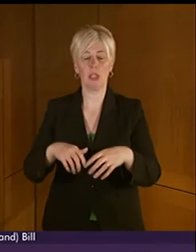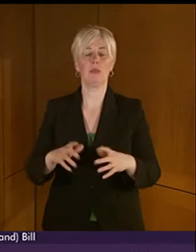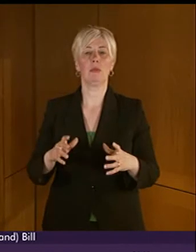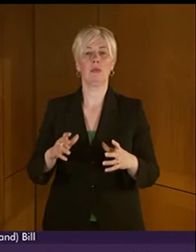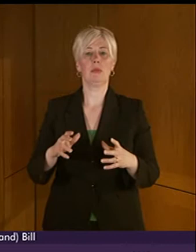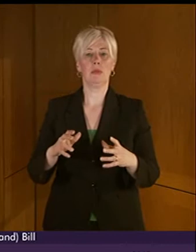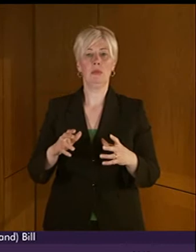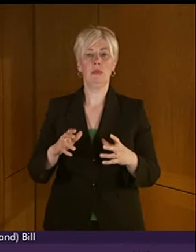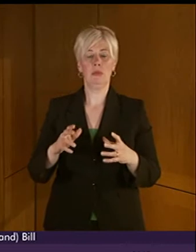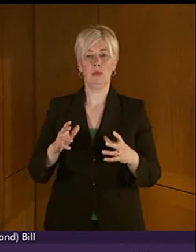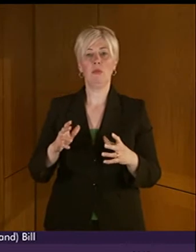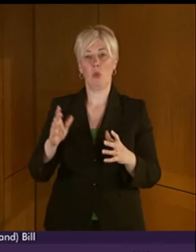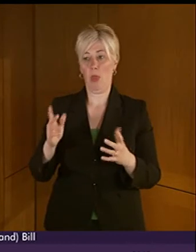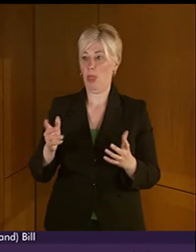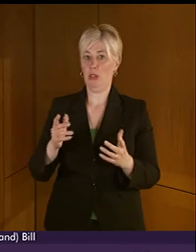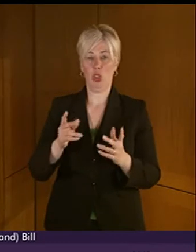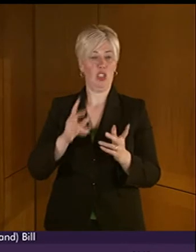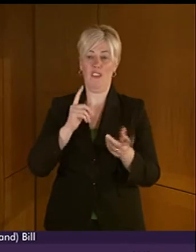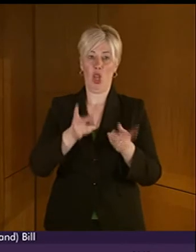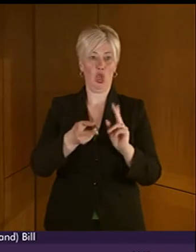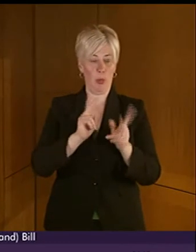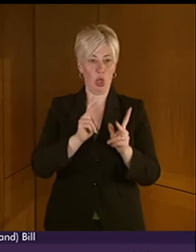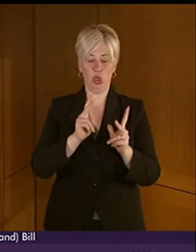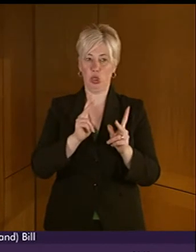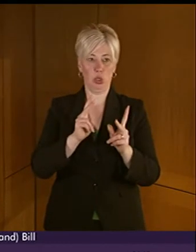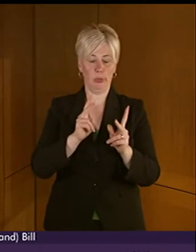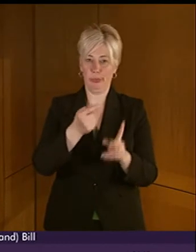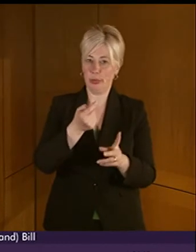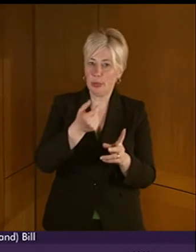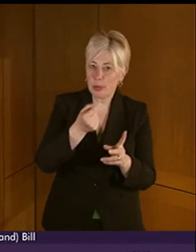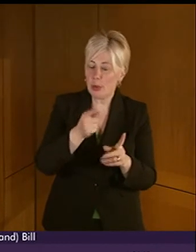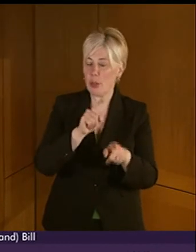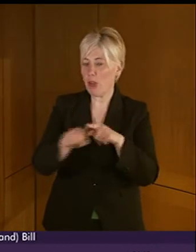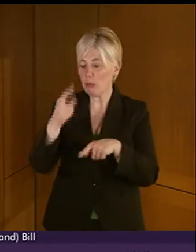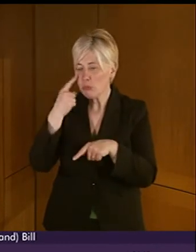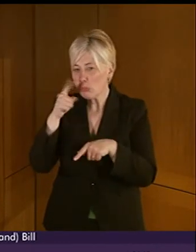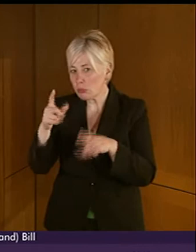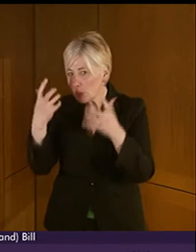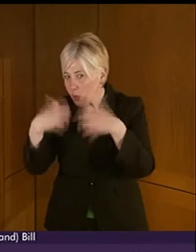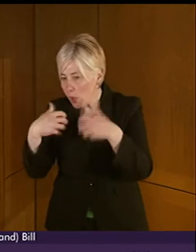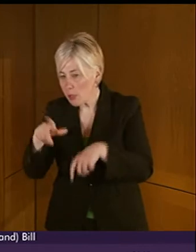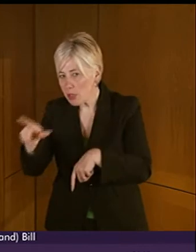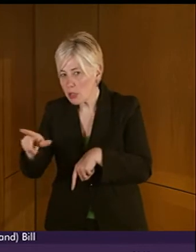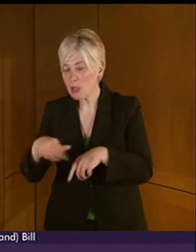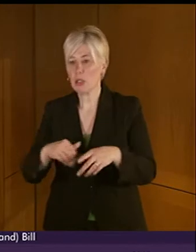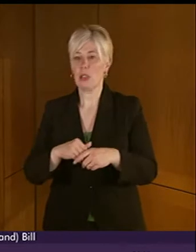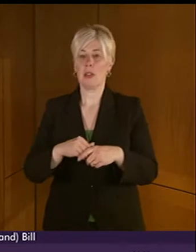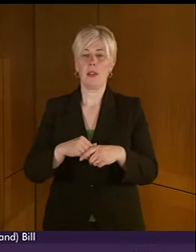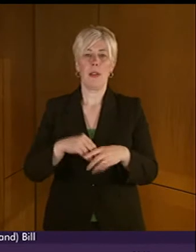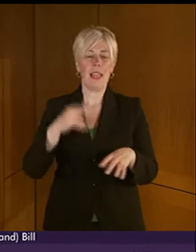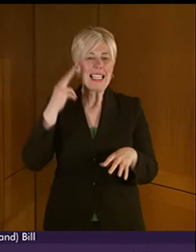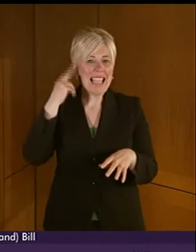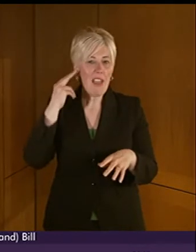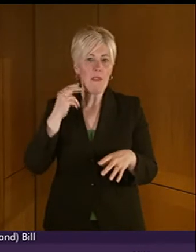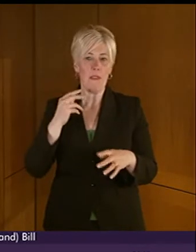as has been mentioned, in the number of interpreters of deaf language. The difficulties faced by the deaf, for example, seeking and understanding